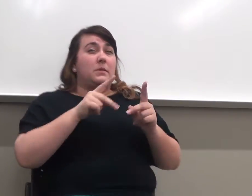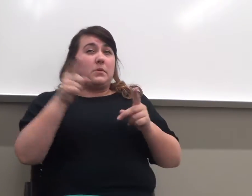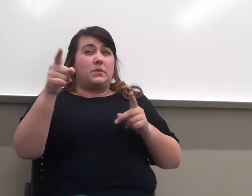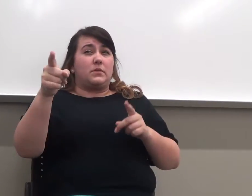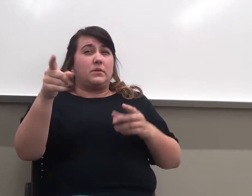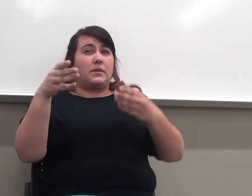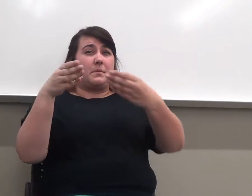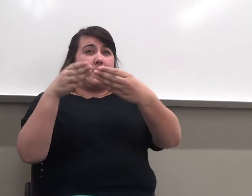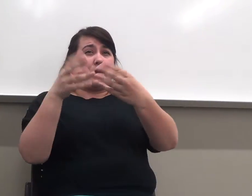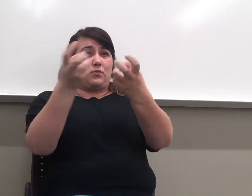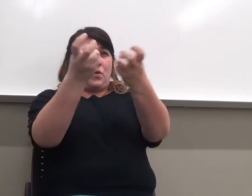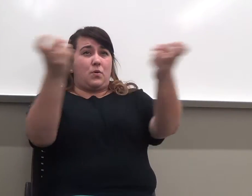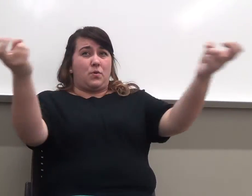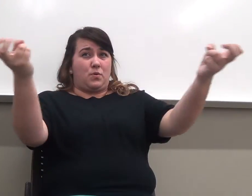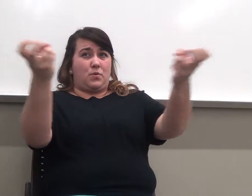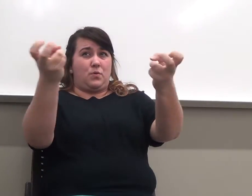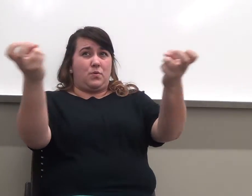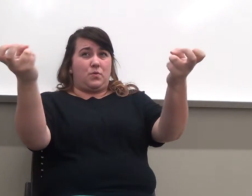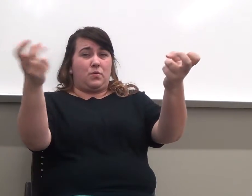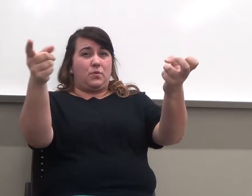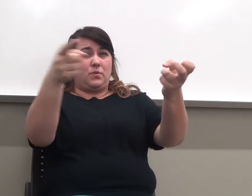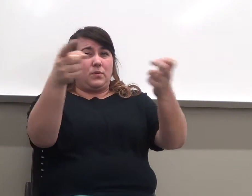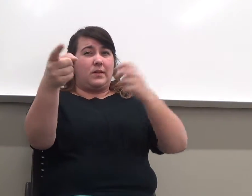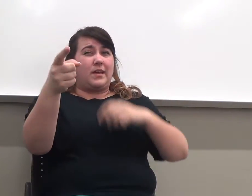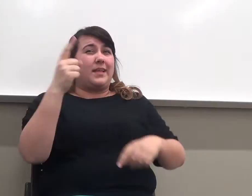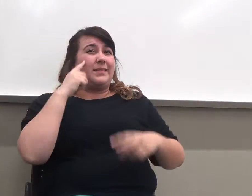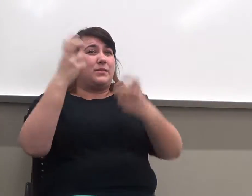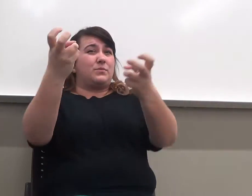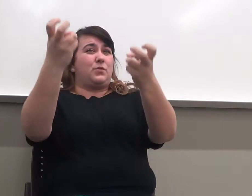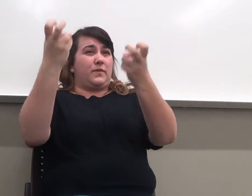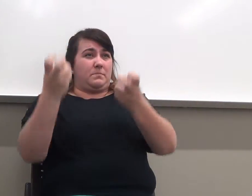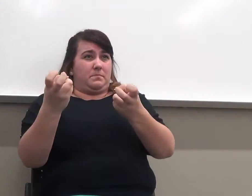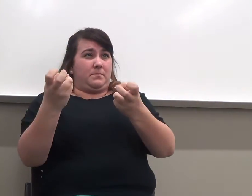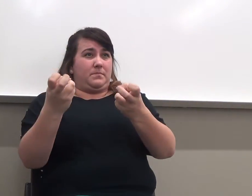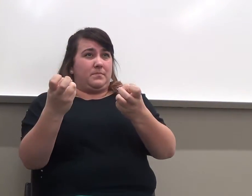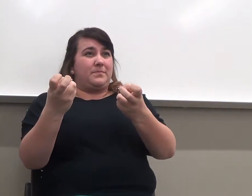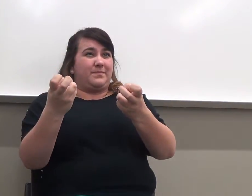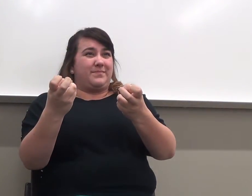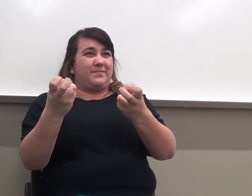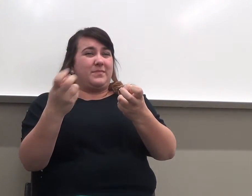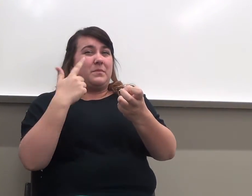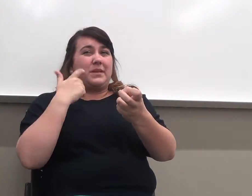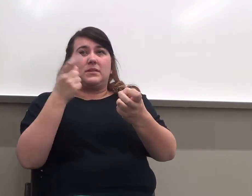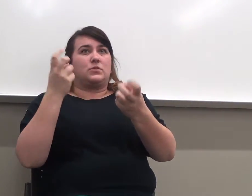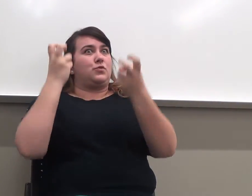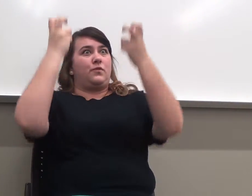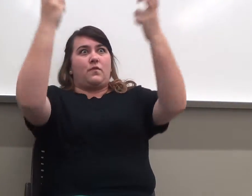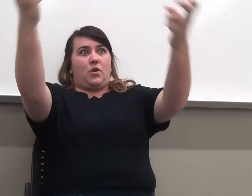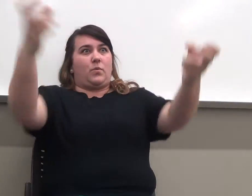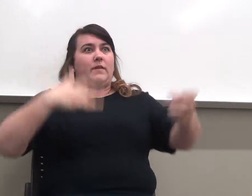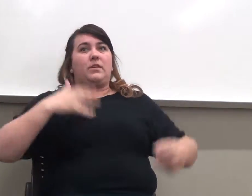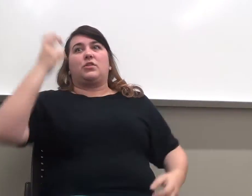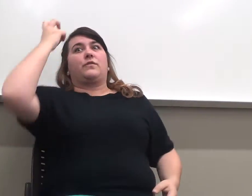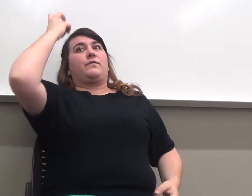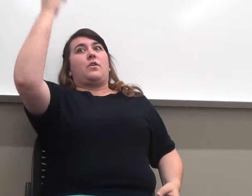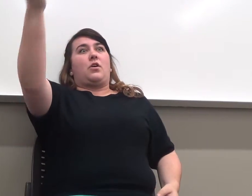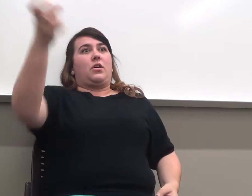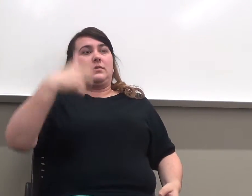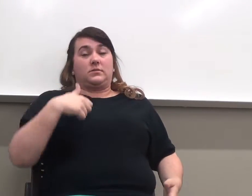row by the door move up, because that's just too far away. I'm to have these people